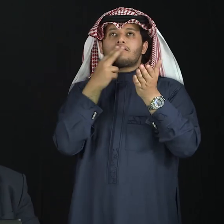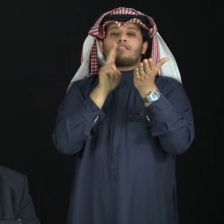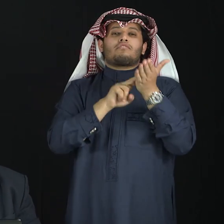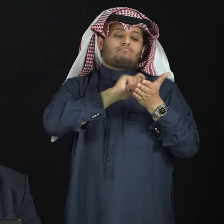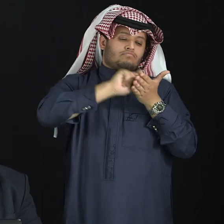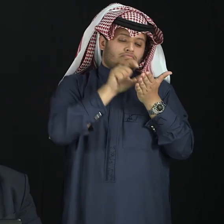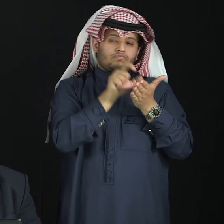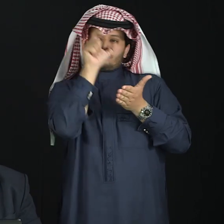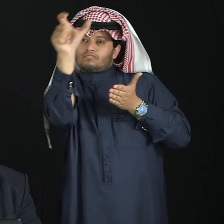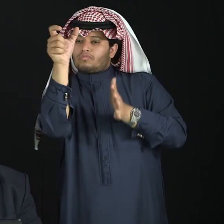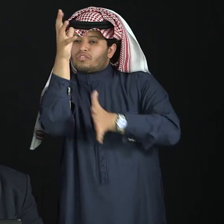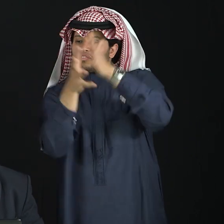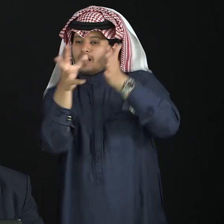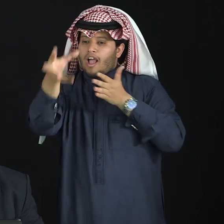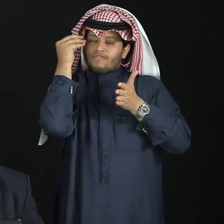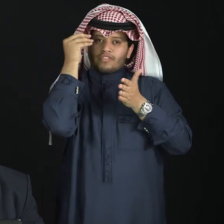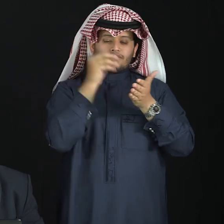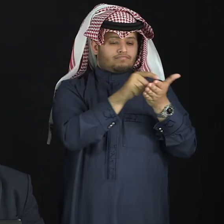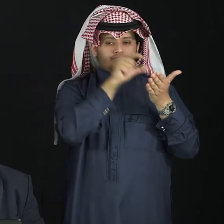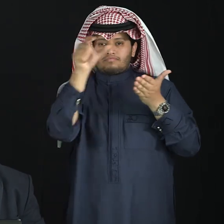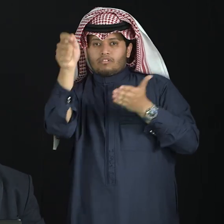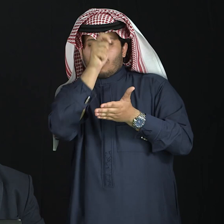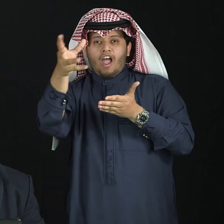principle, sign.